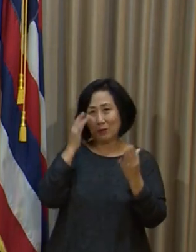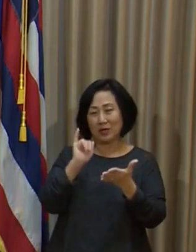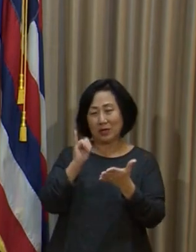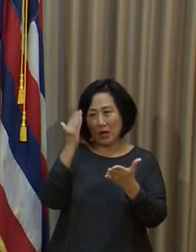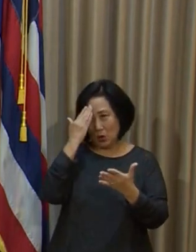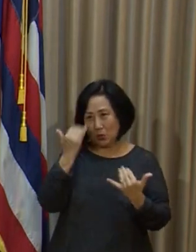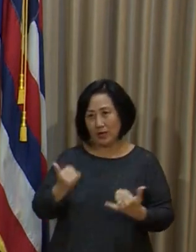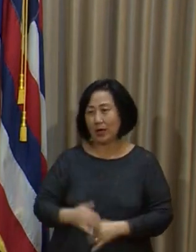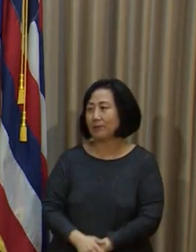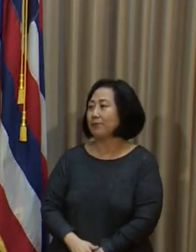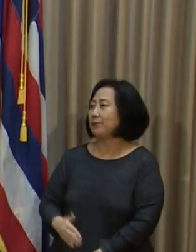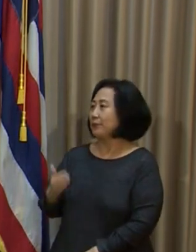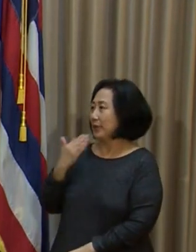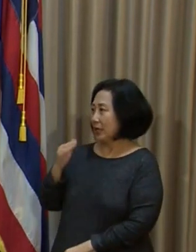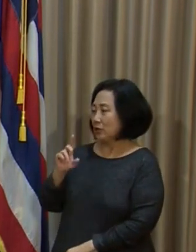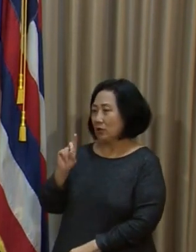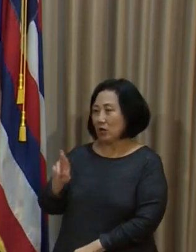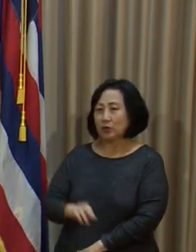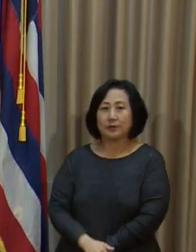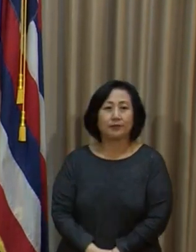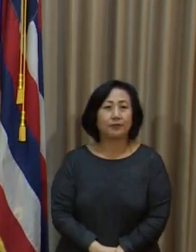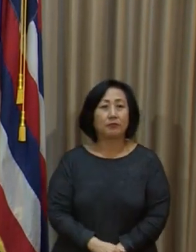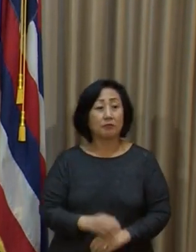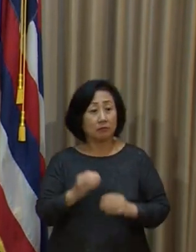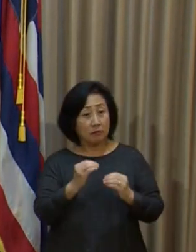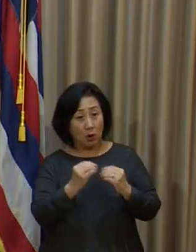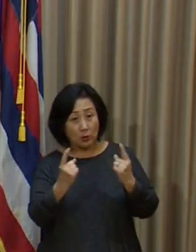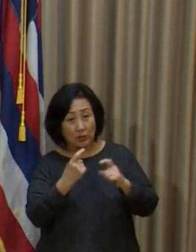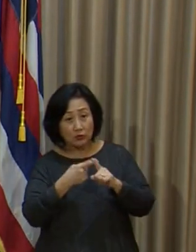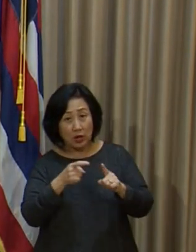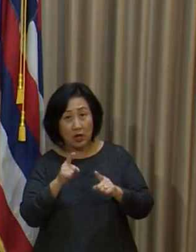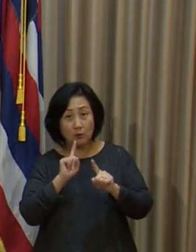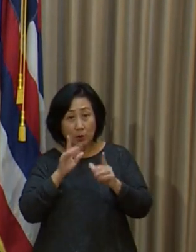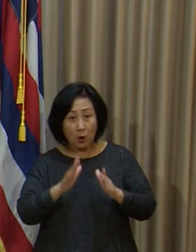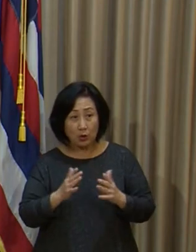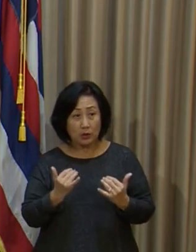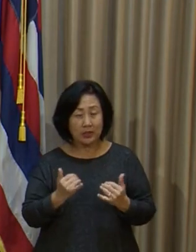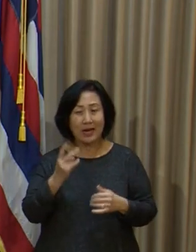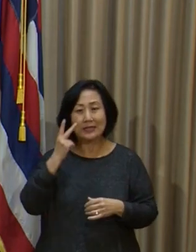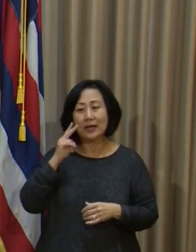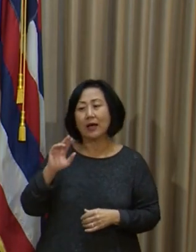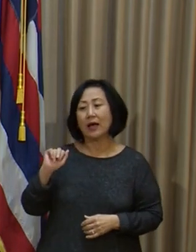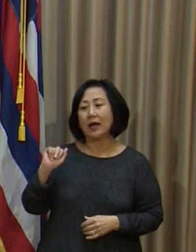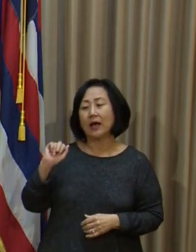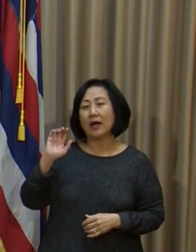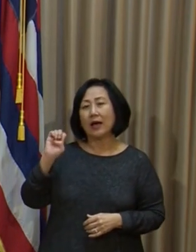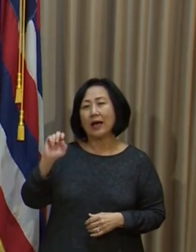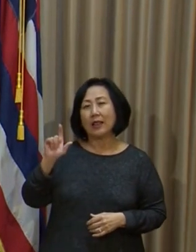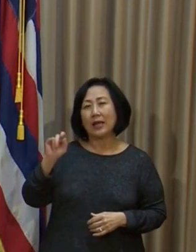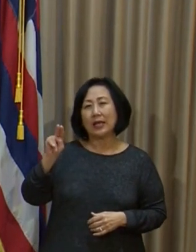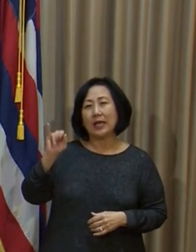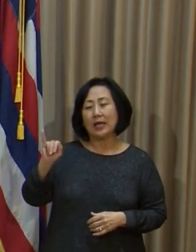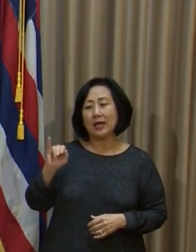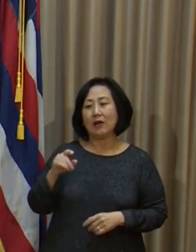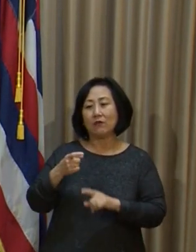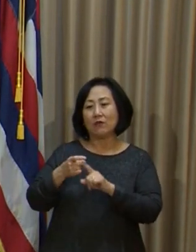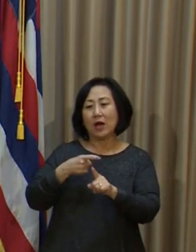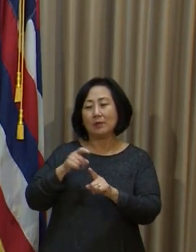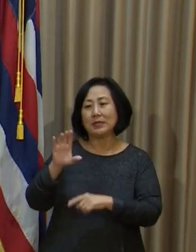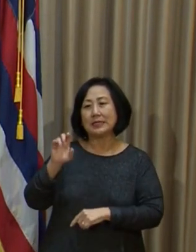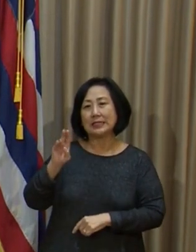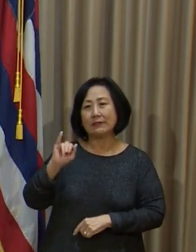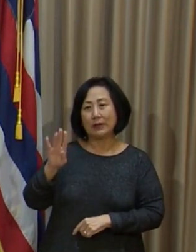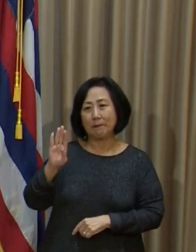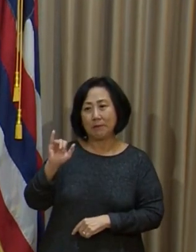right now. Thank you very much, Dr. Desmond. Any other questions from reporters standing by? I see Eleni. Eleni Alvandano, Civil